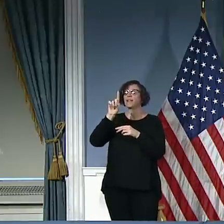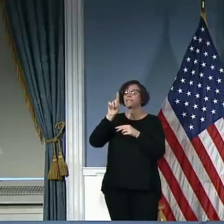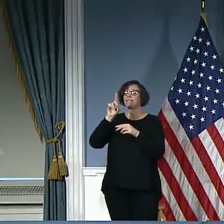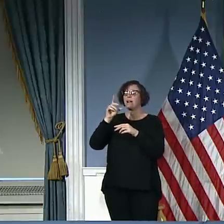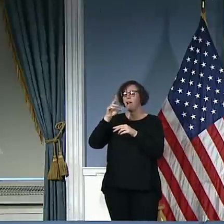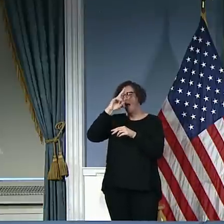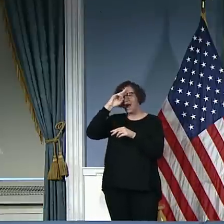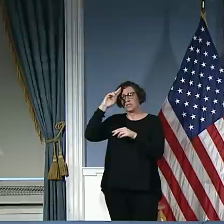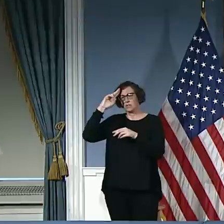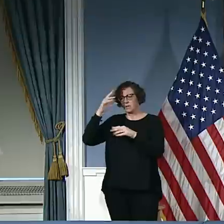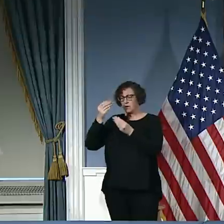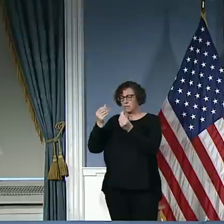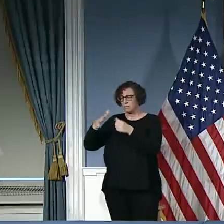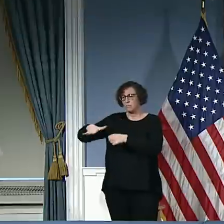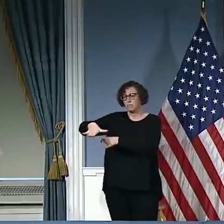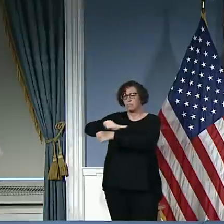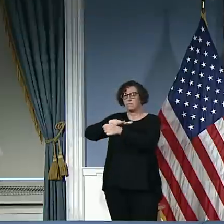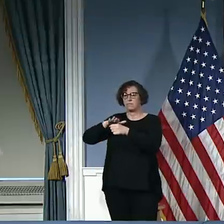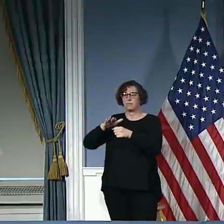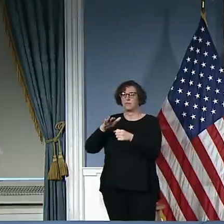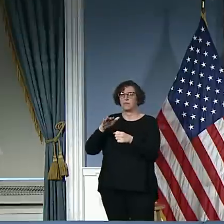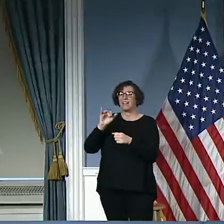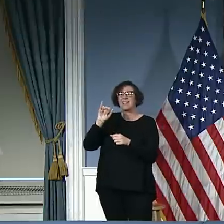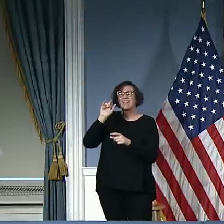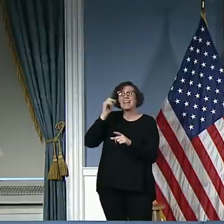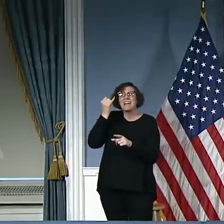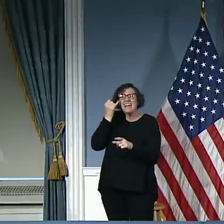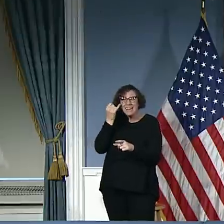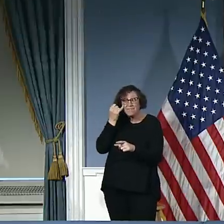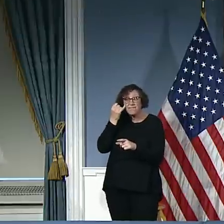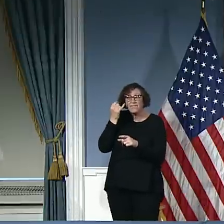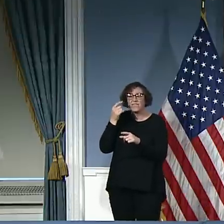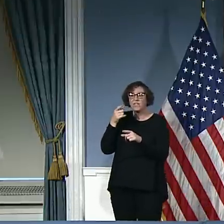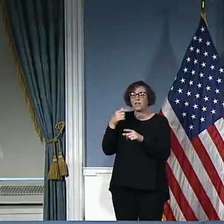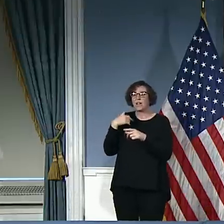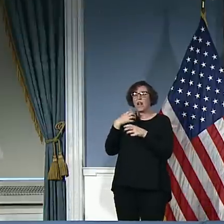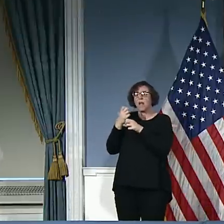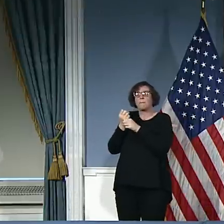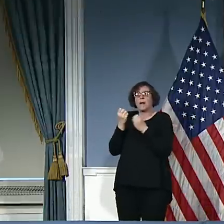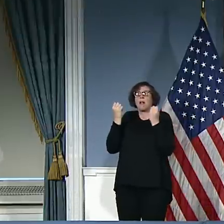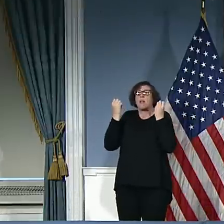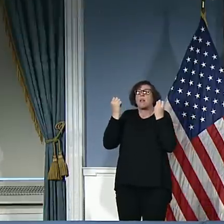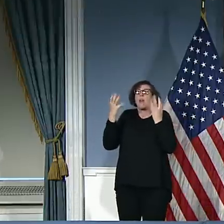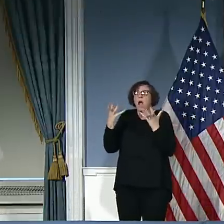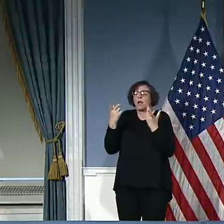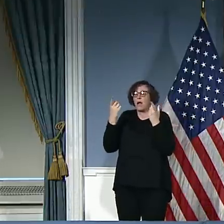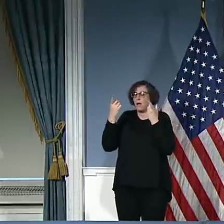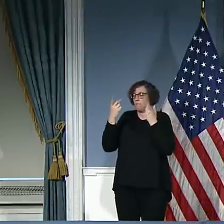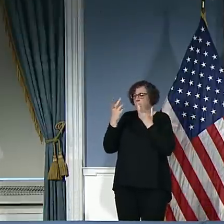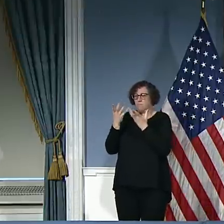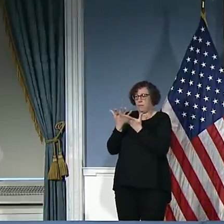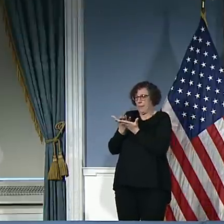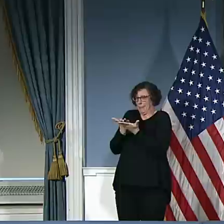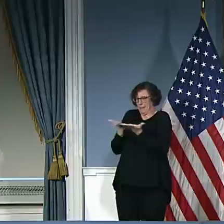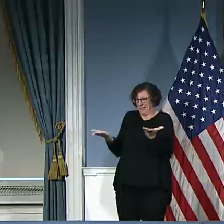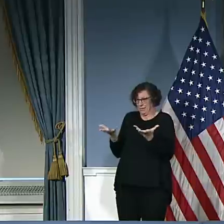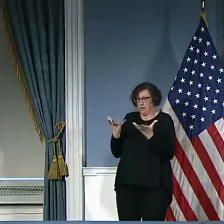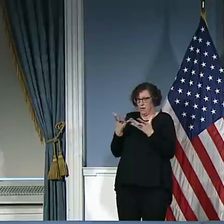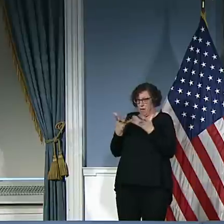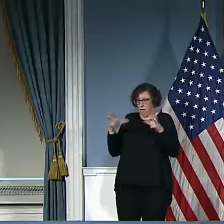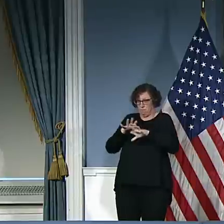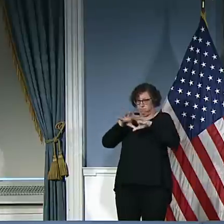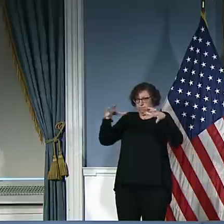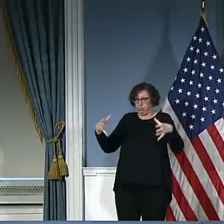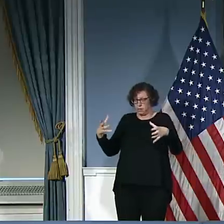a lot of spaces out there. There's going to be a lot of, at least we hope, equipment and people coming in and all of these spaces are going to be